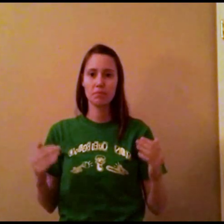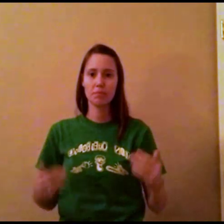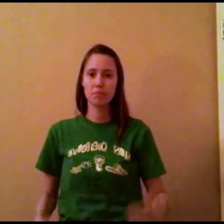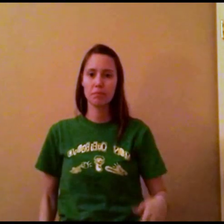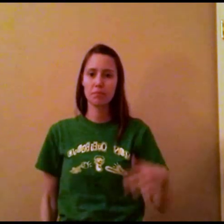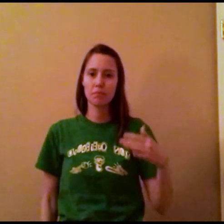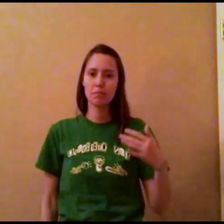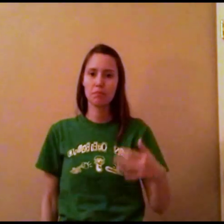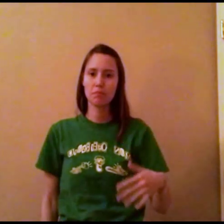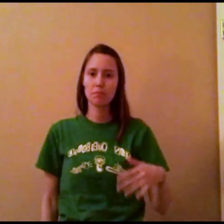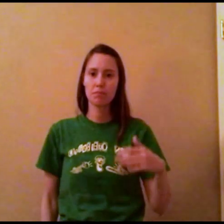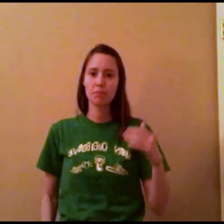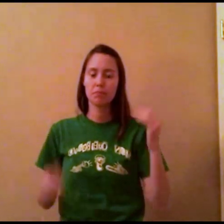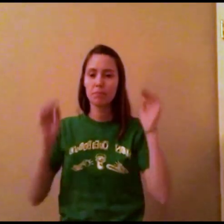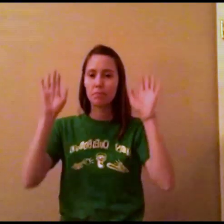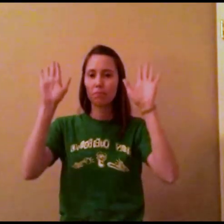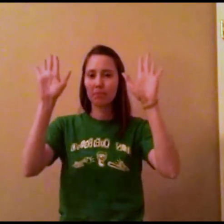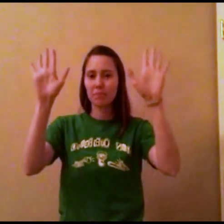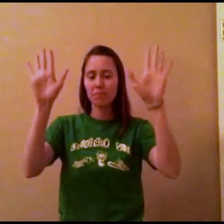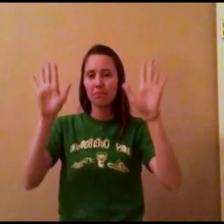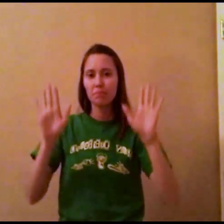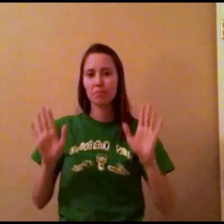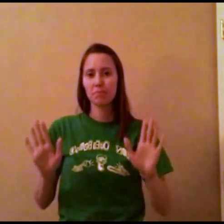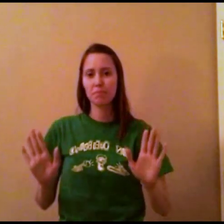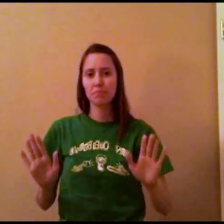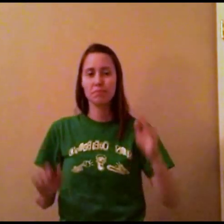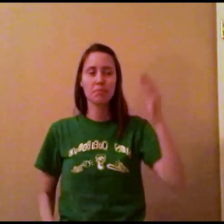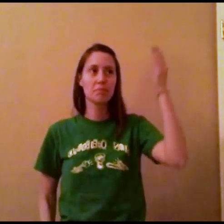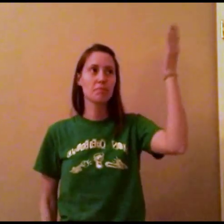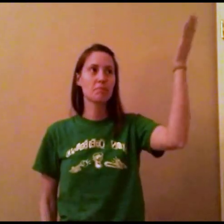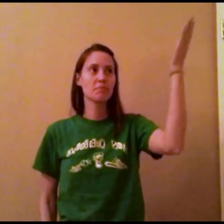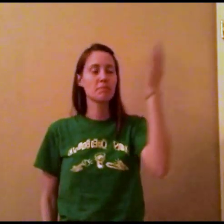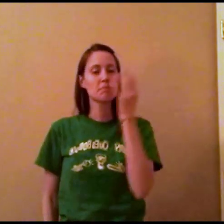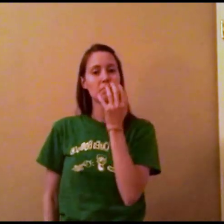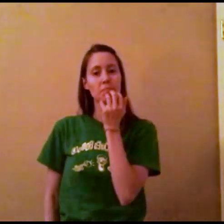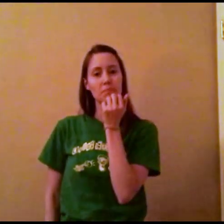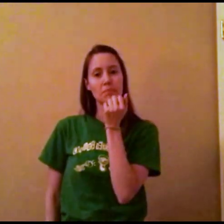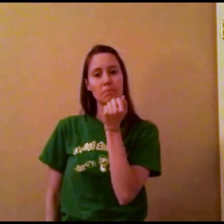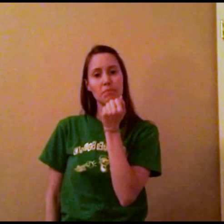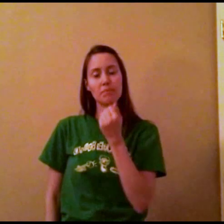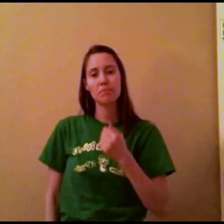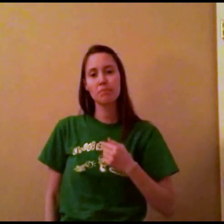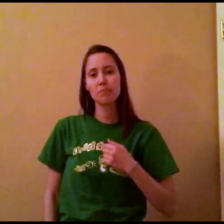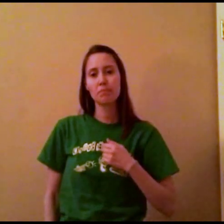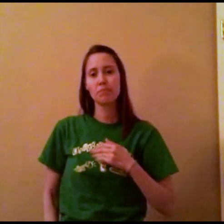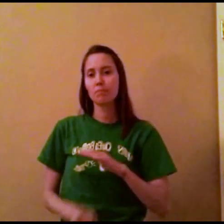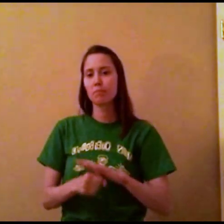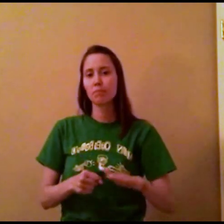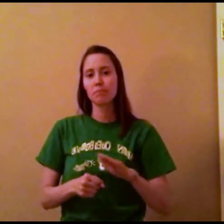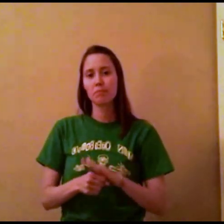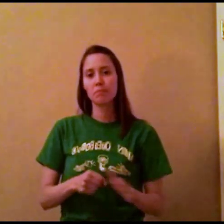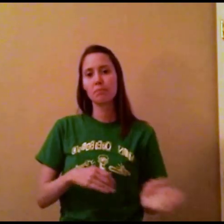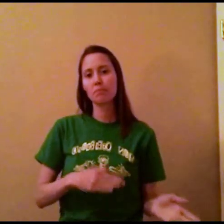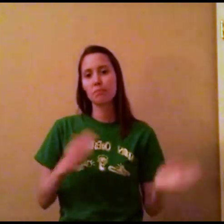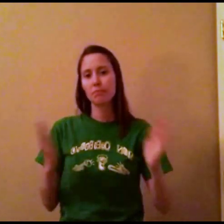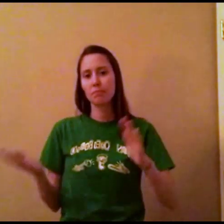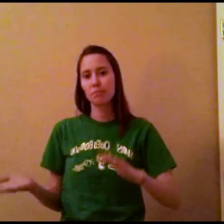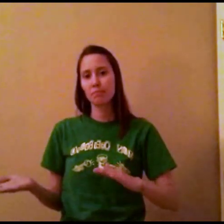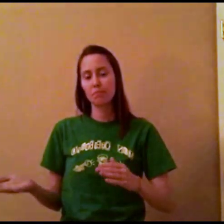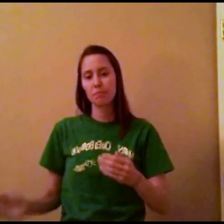Oh, it is wonderful that he should care for me enough to die